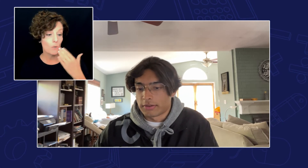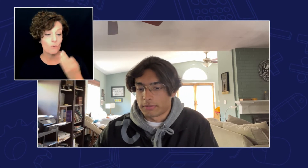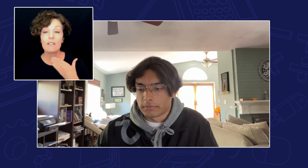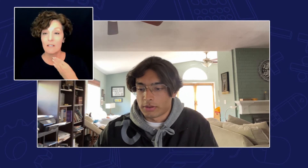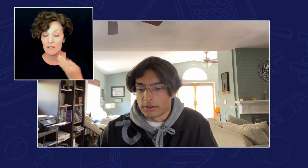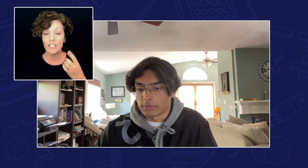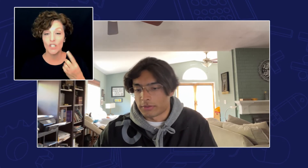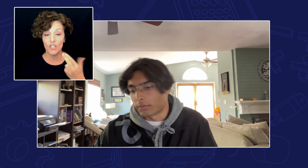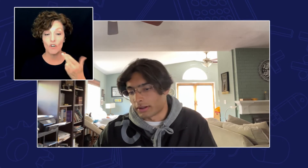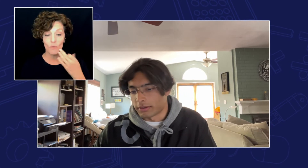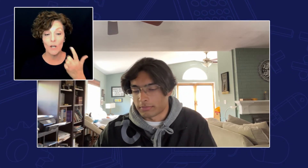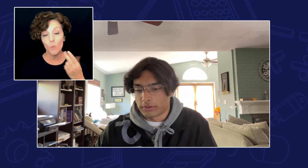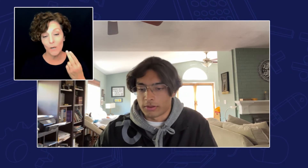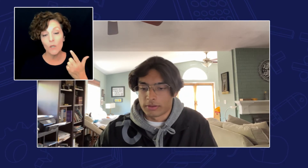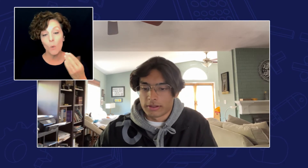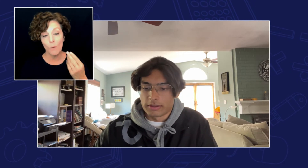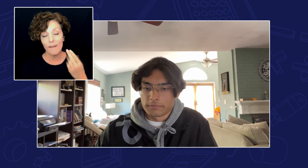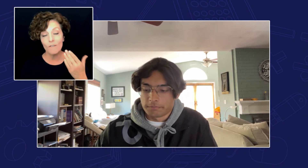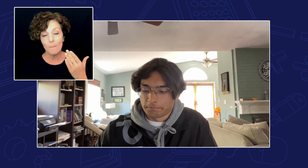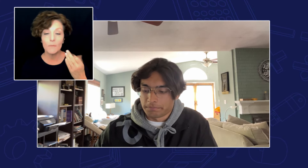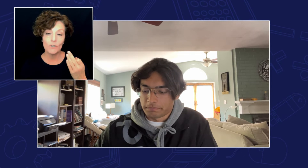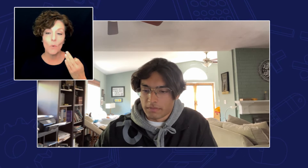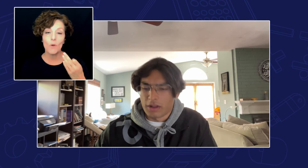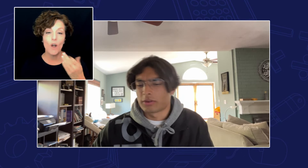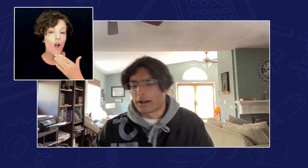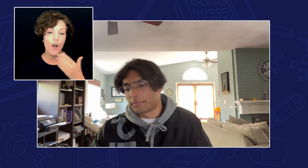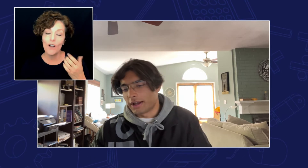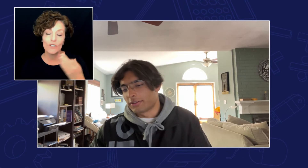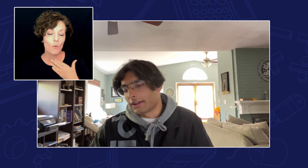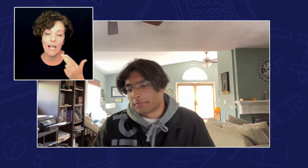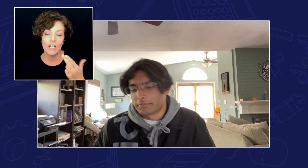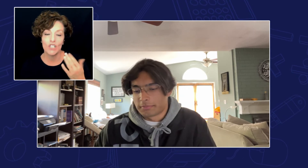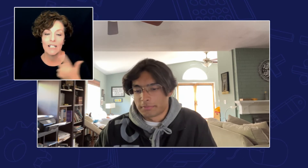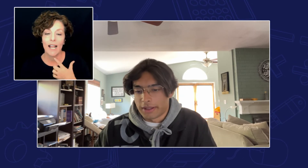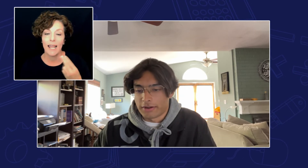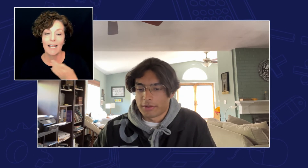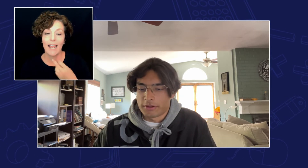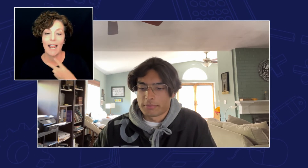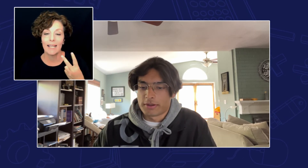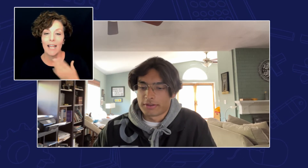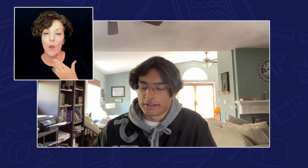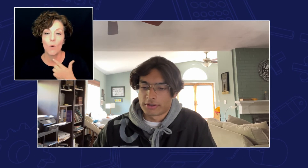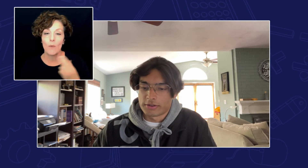degree was one of them so also I just like hanging around with computers and technology